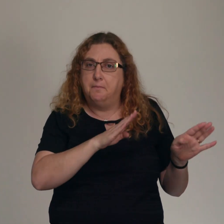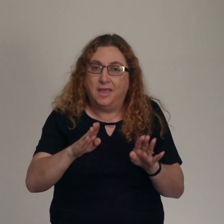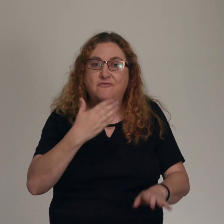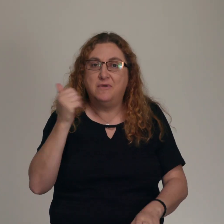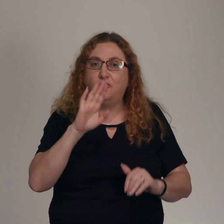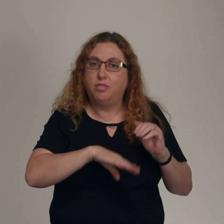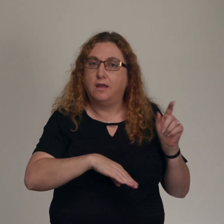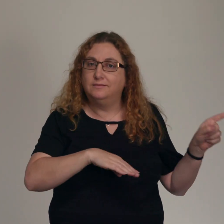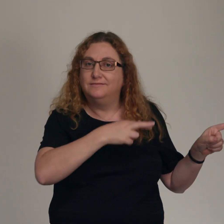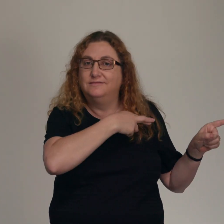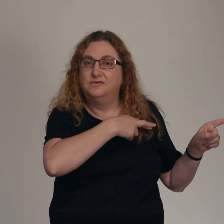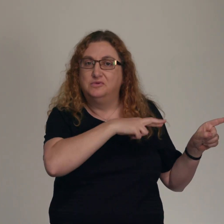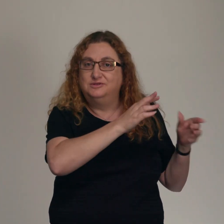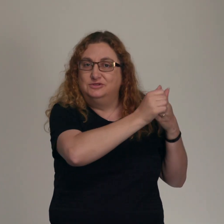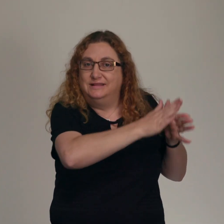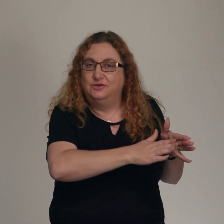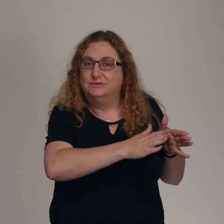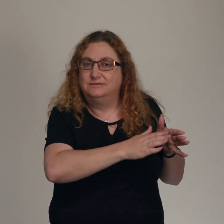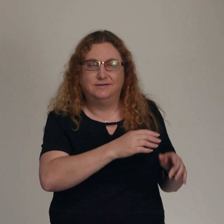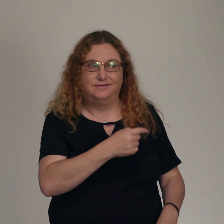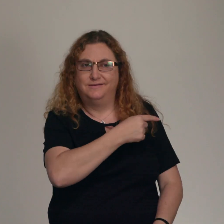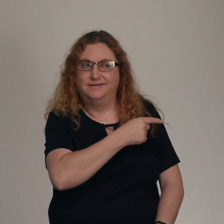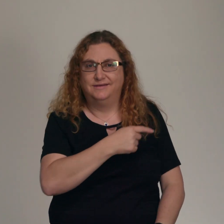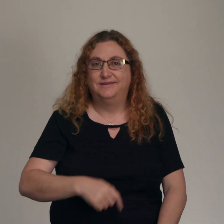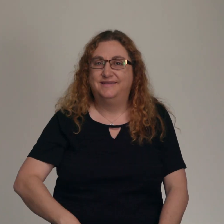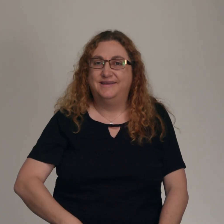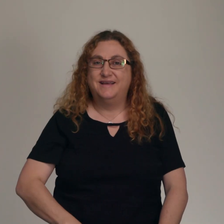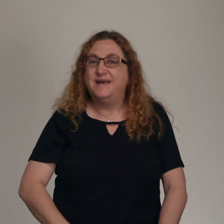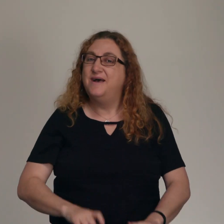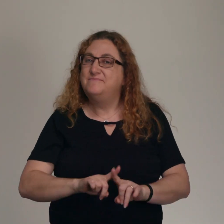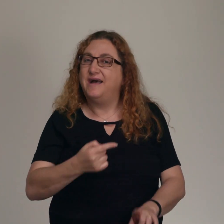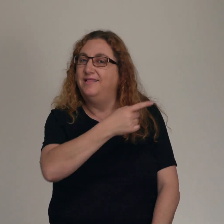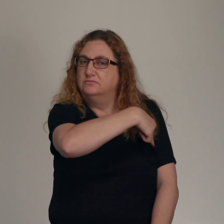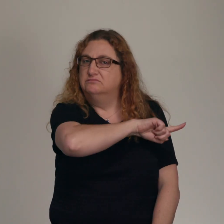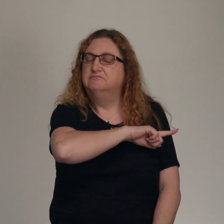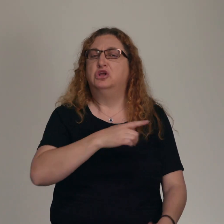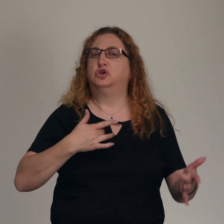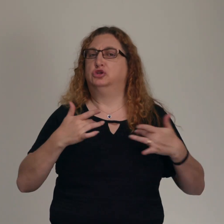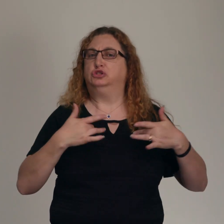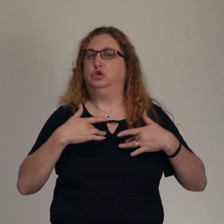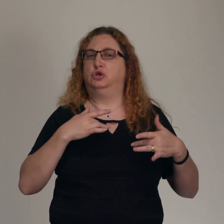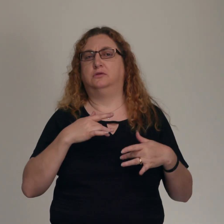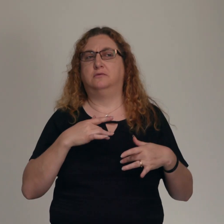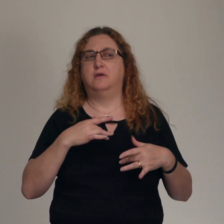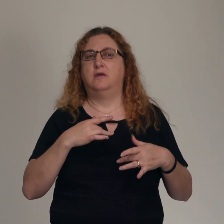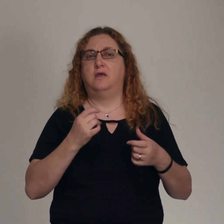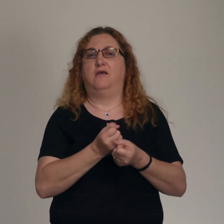But here's the thing about the Pharisees. The Pharisees were the kind of people who were so concerned with making sure that they did everything right,